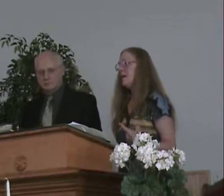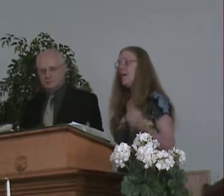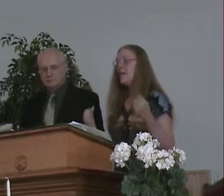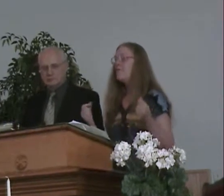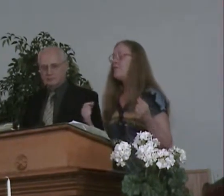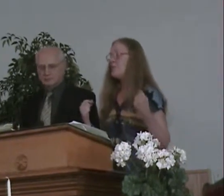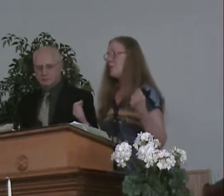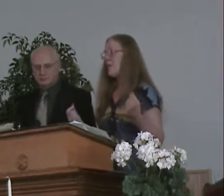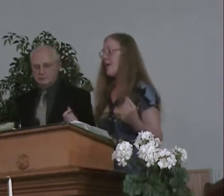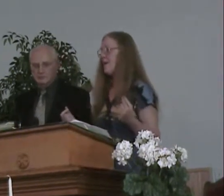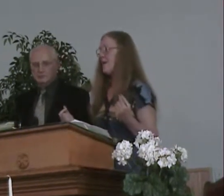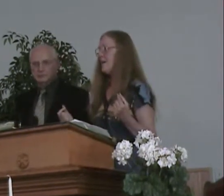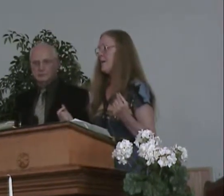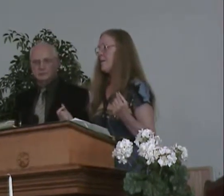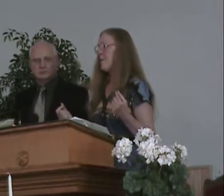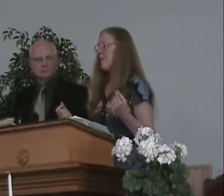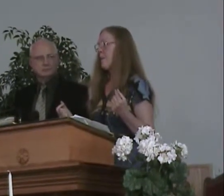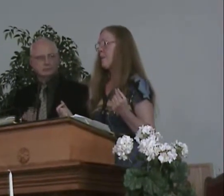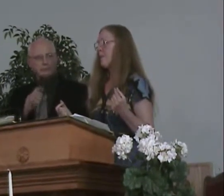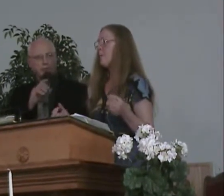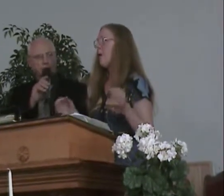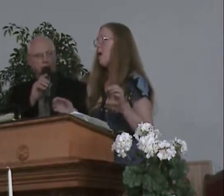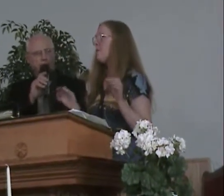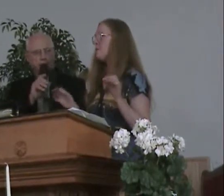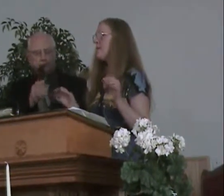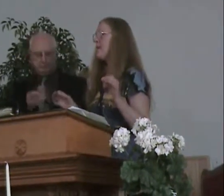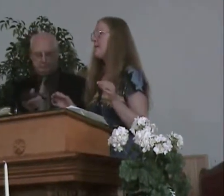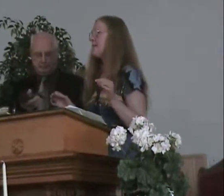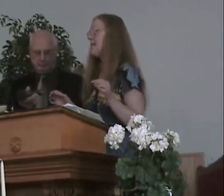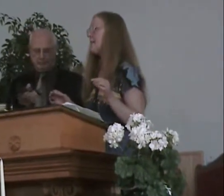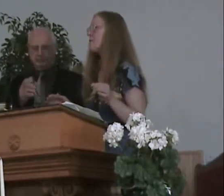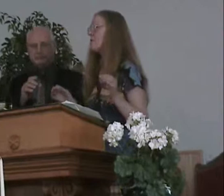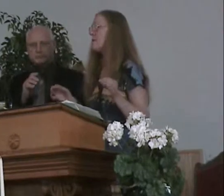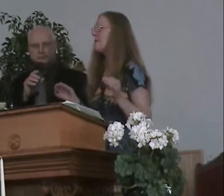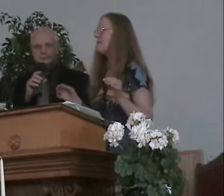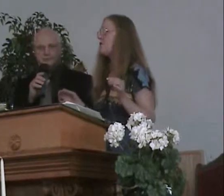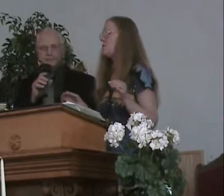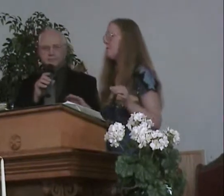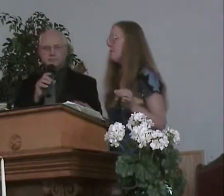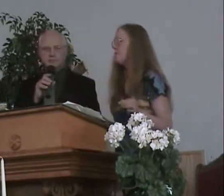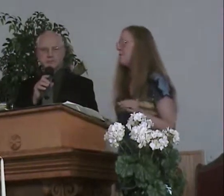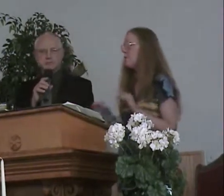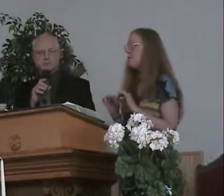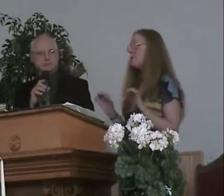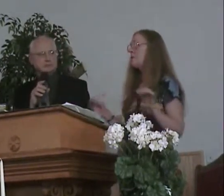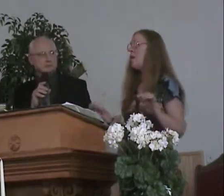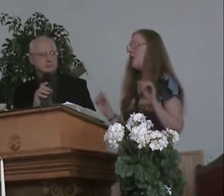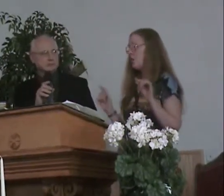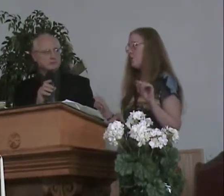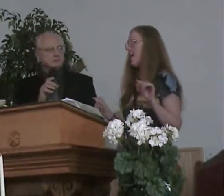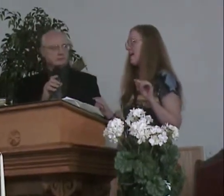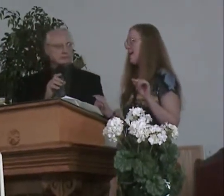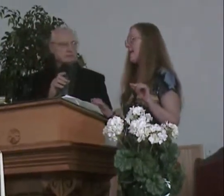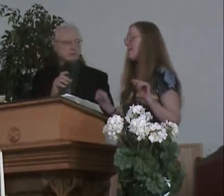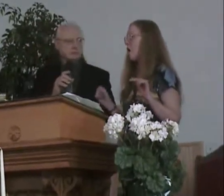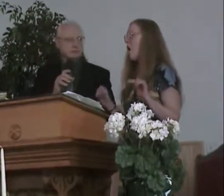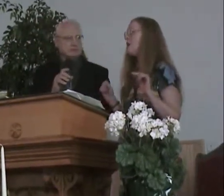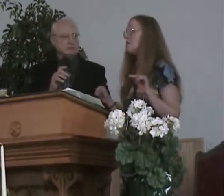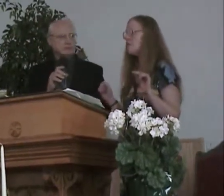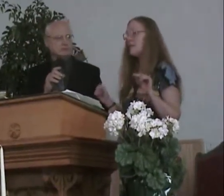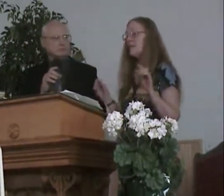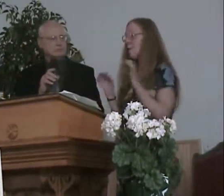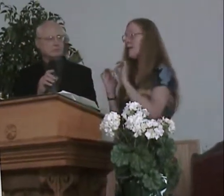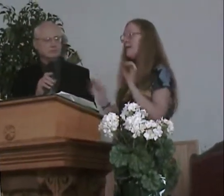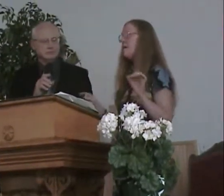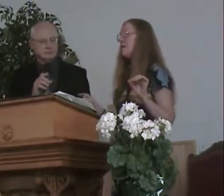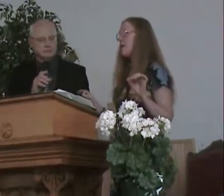if you're prepared. The walk we're taking today is going to teach you different foods you can eat. It's